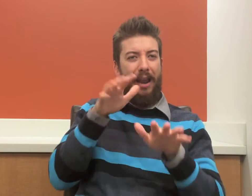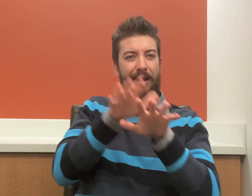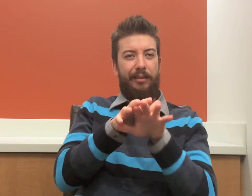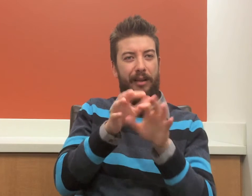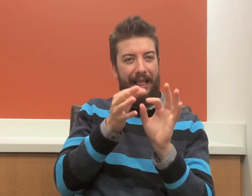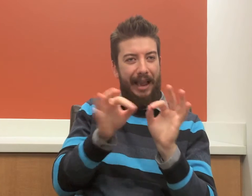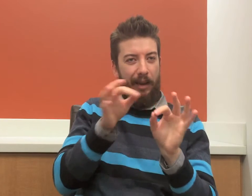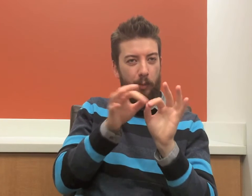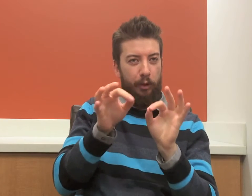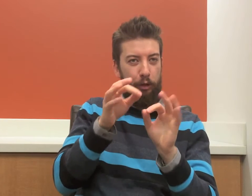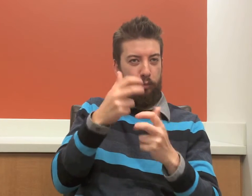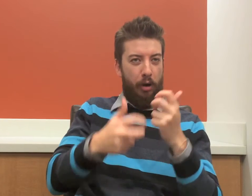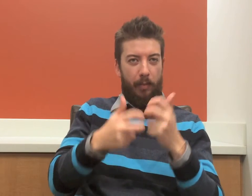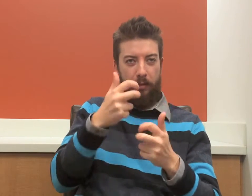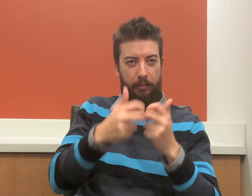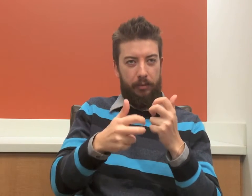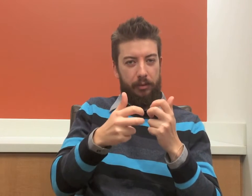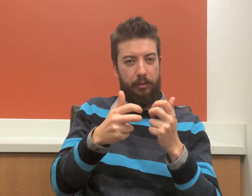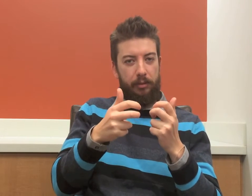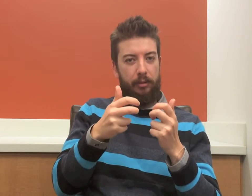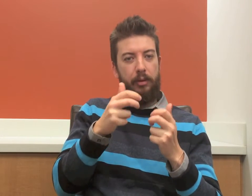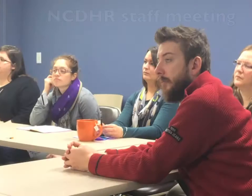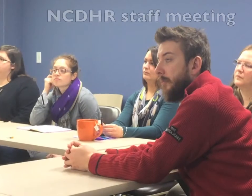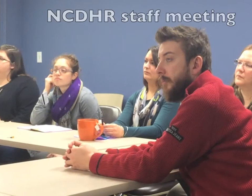experienced language difficulties at one point or another.